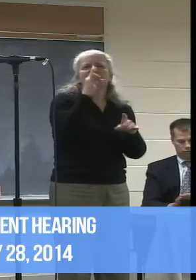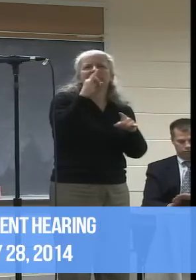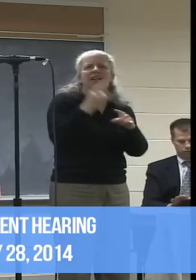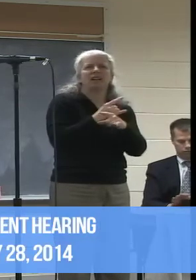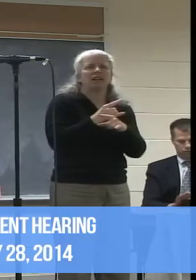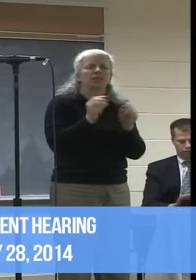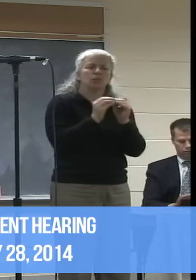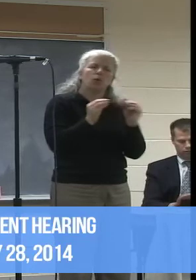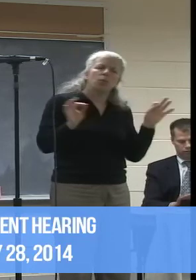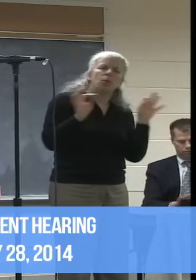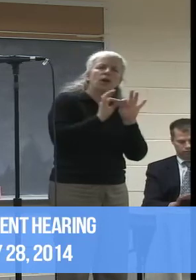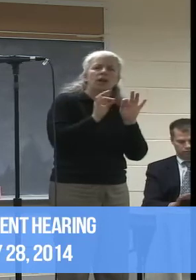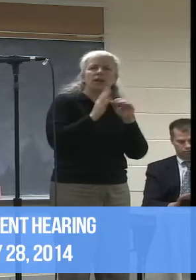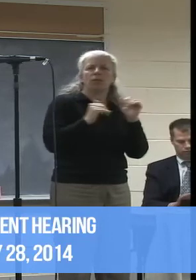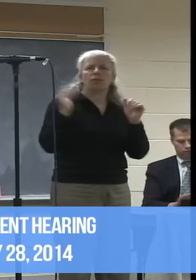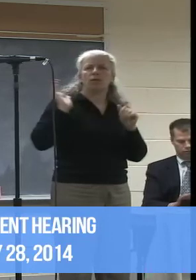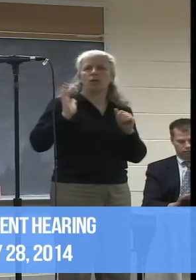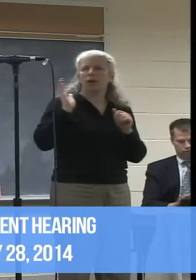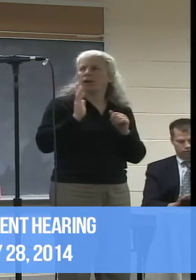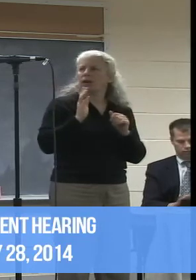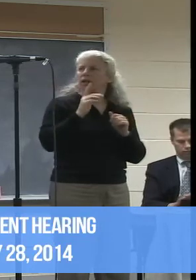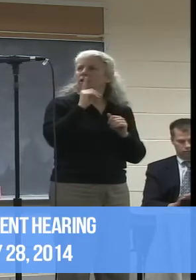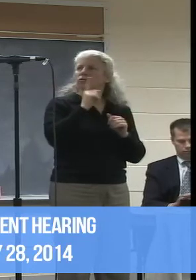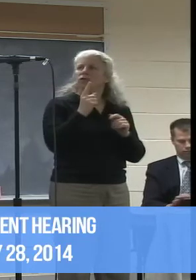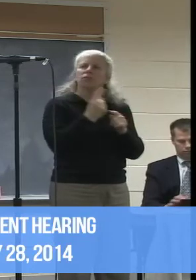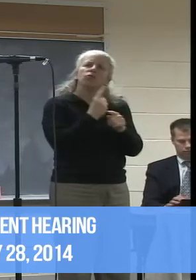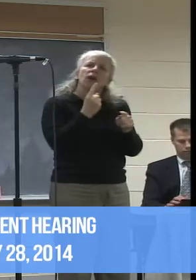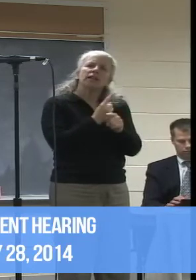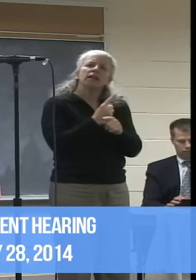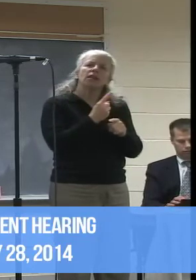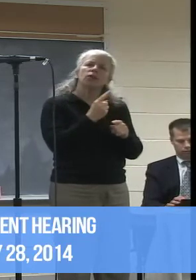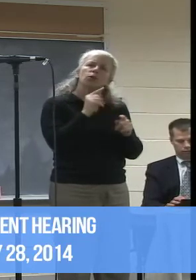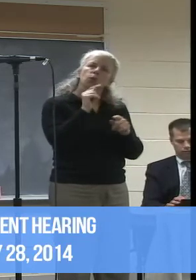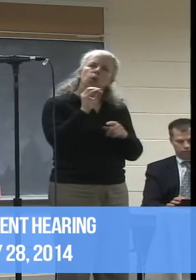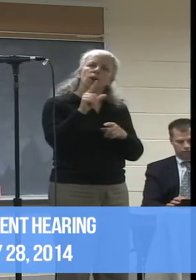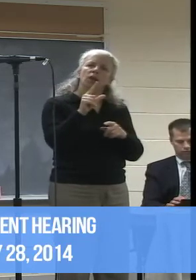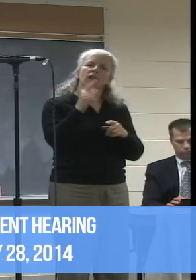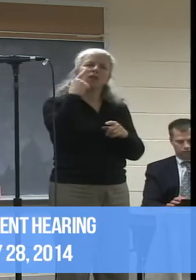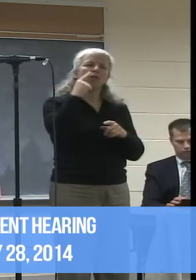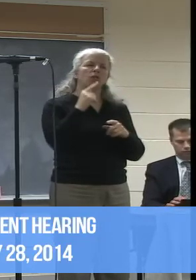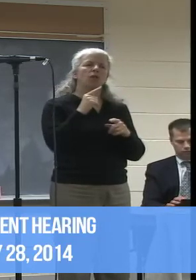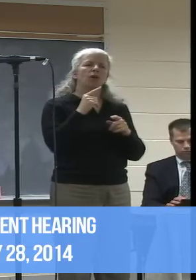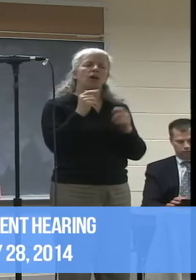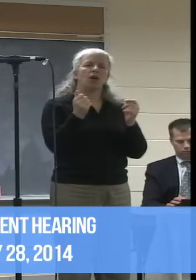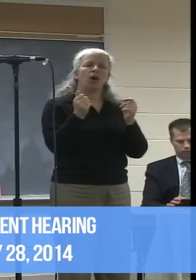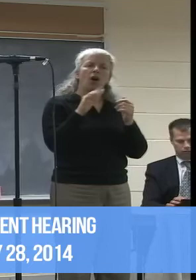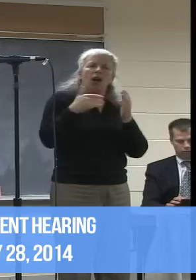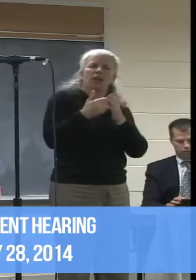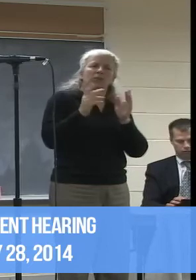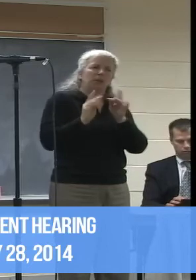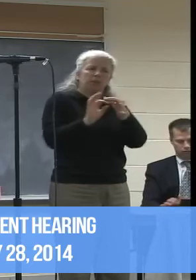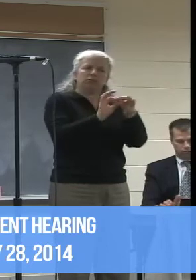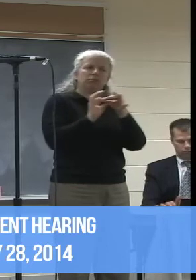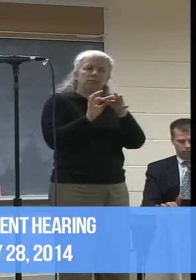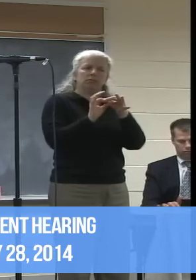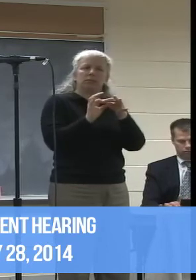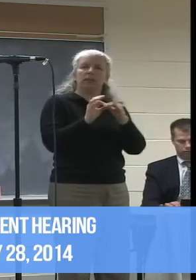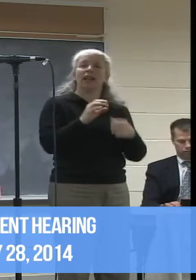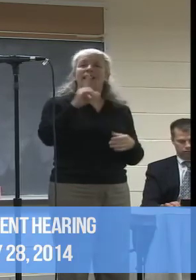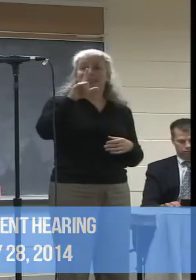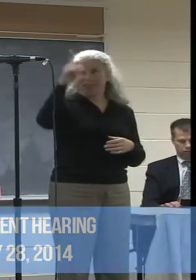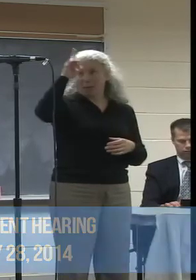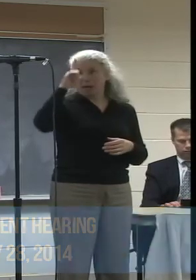ever. It's a practical tool in the fight to remain whole in a world that seems determined to tear us apart. In Lebanon,